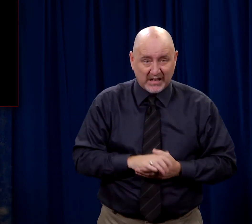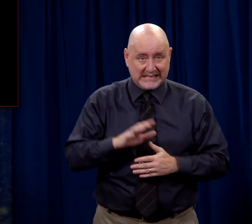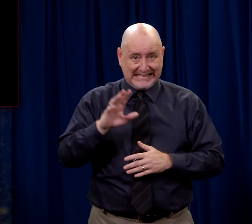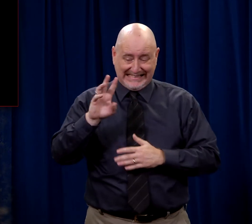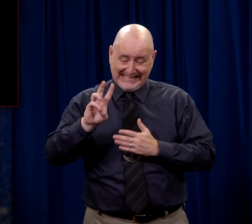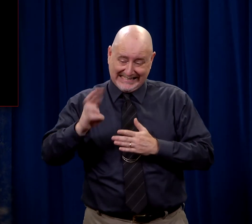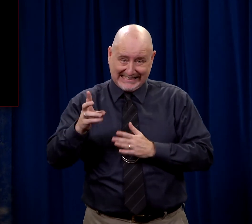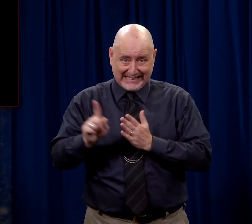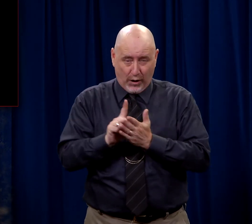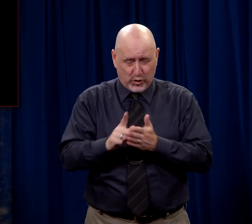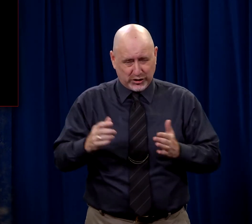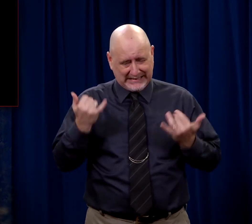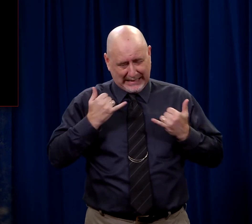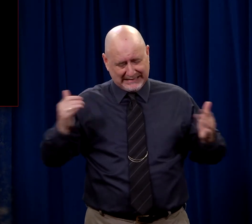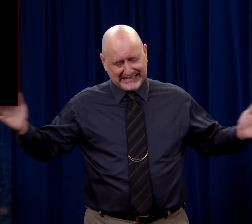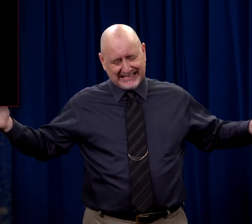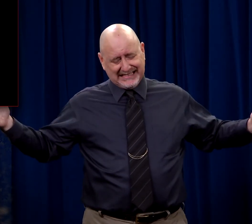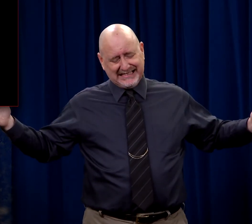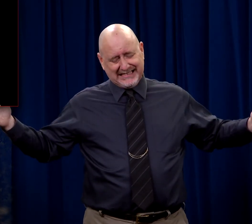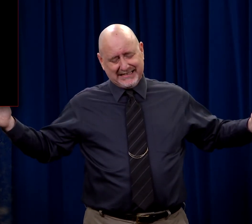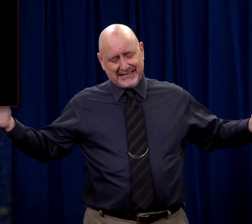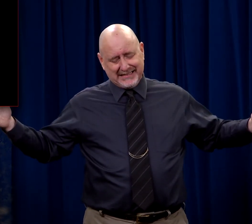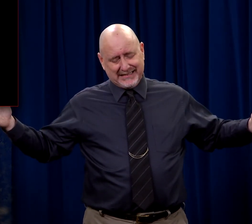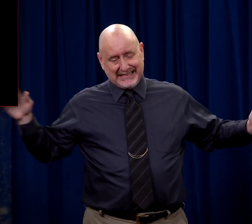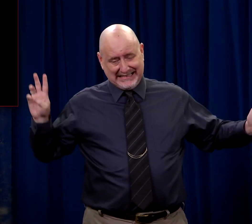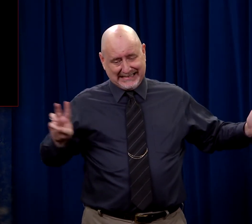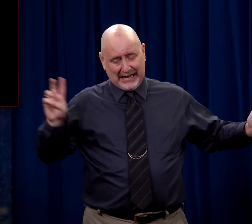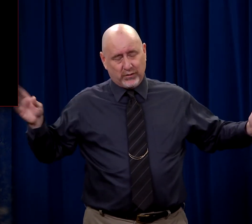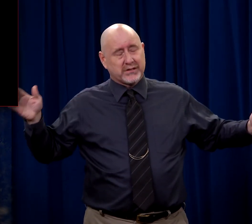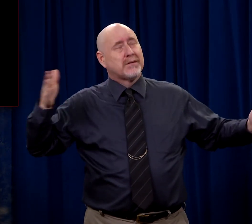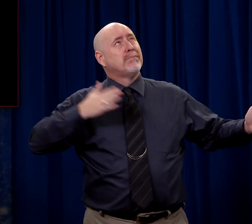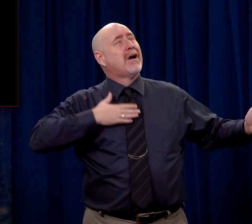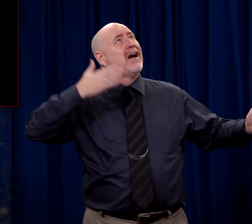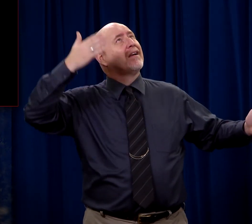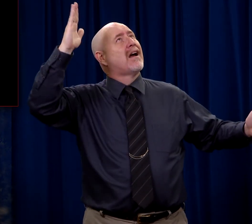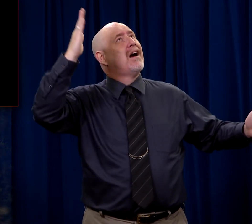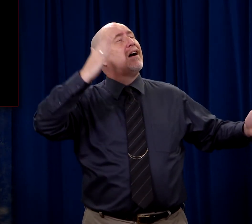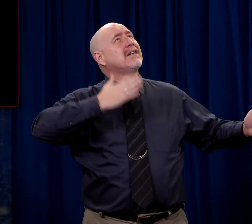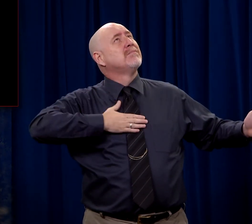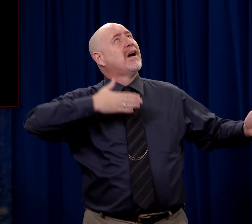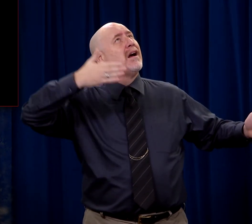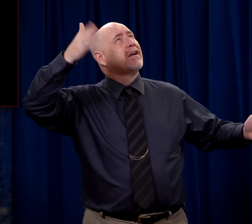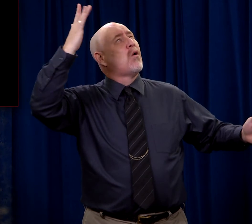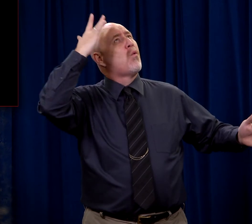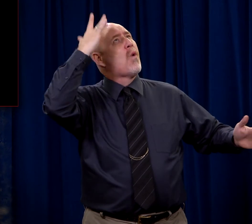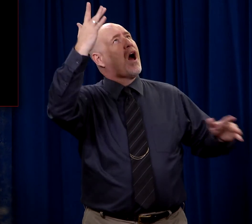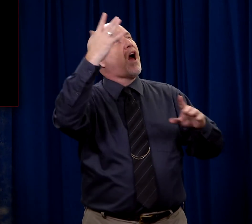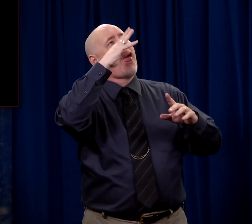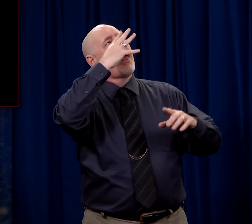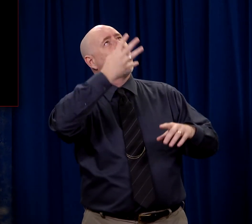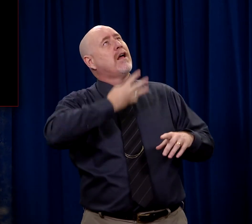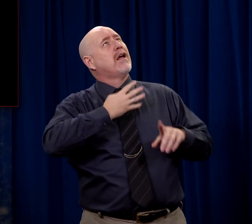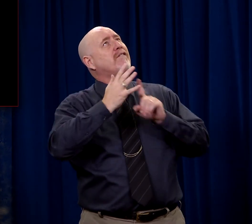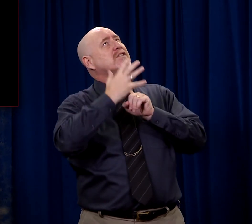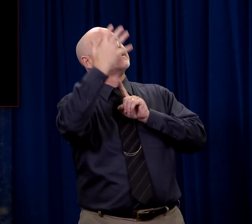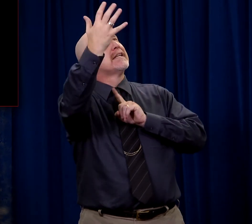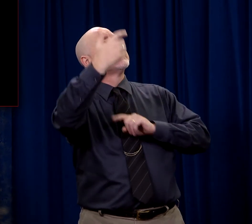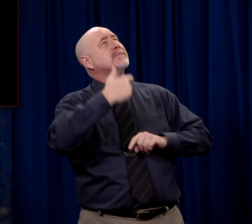And when the sixth hour was completed, Jesus said, My God, My God, why have You forsaken Me?